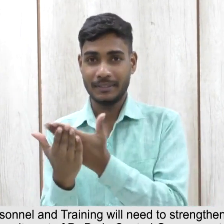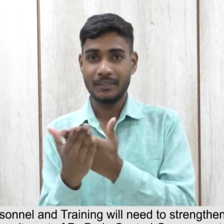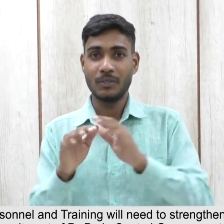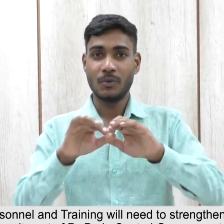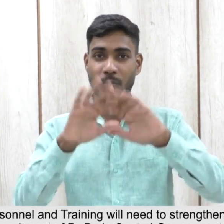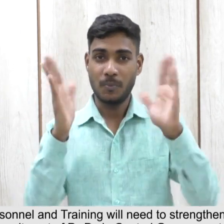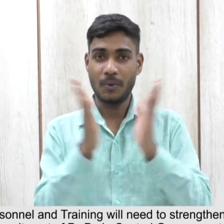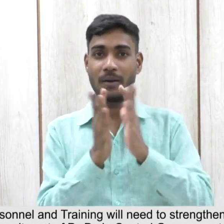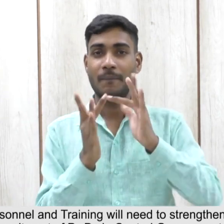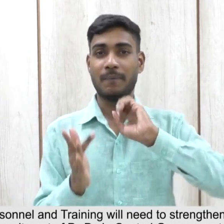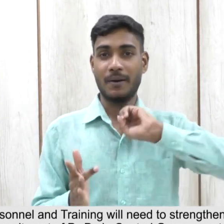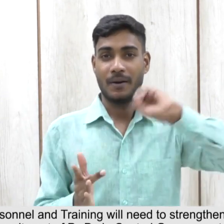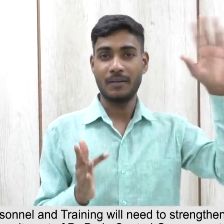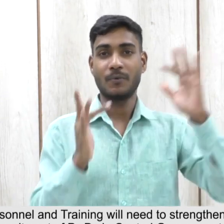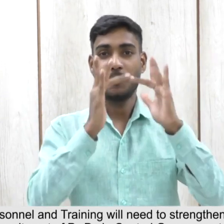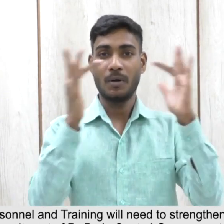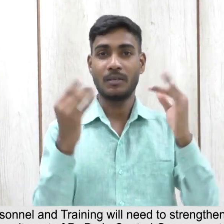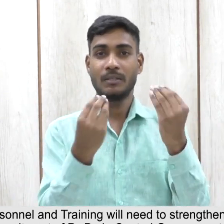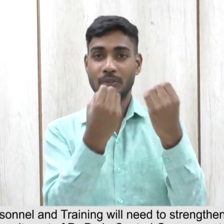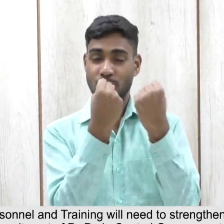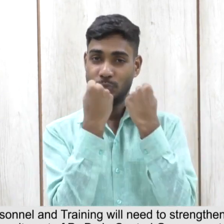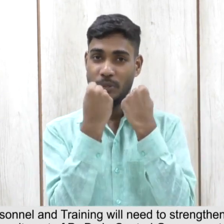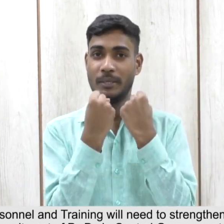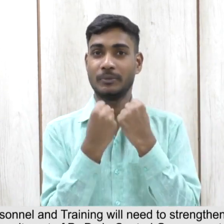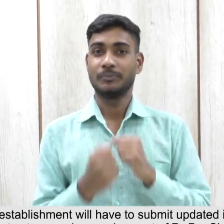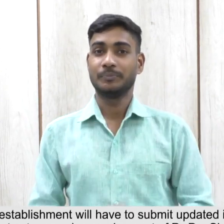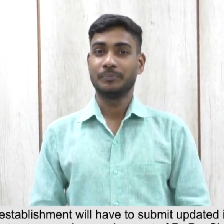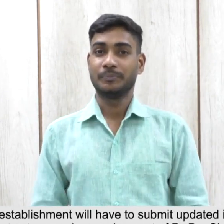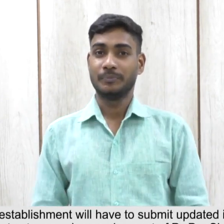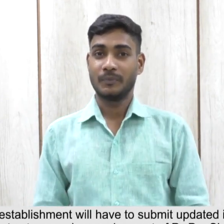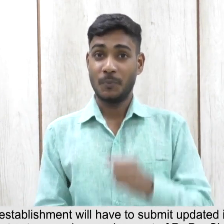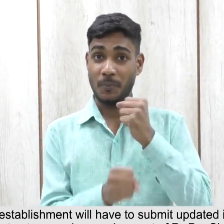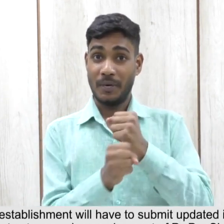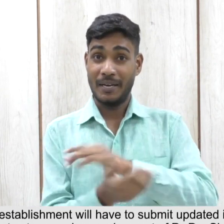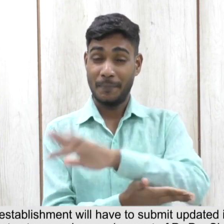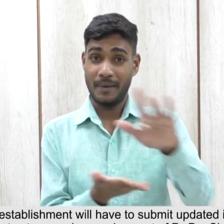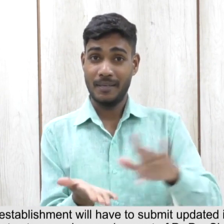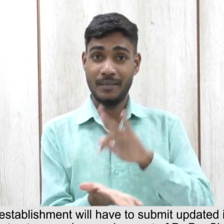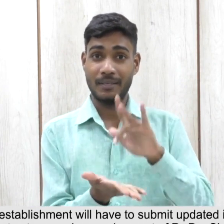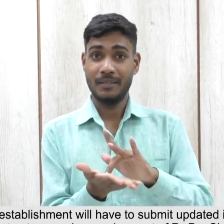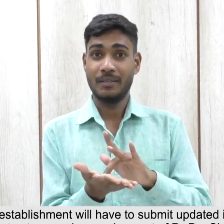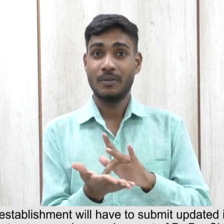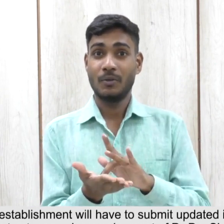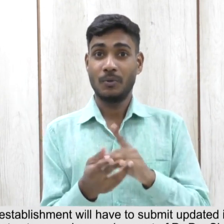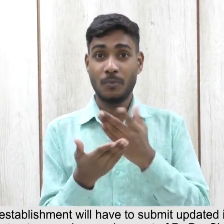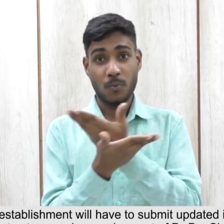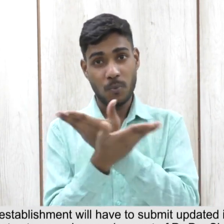recruitment of PWDs in central government establishments. Every central government establishment will have to submit updated